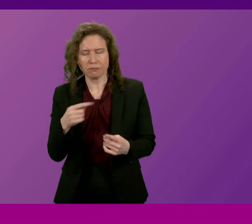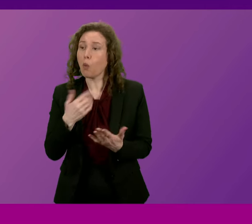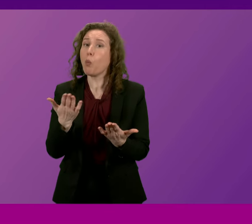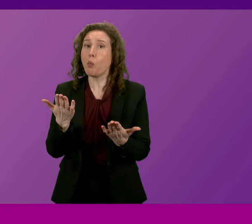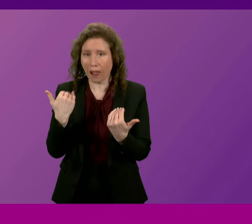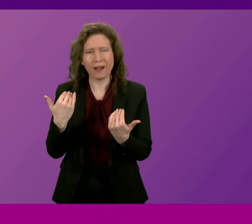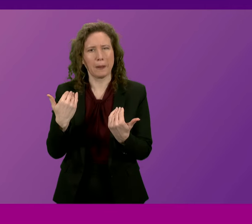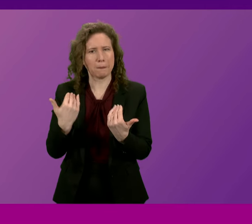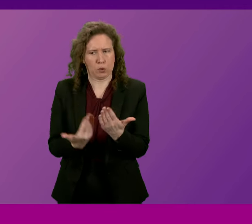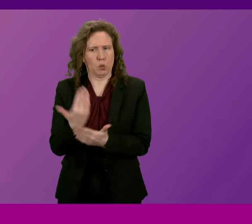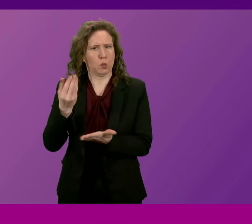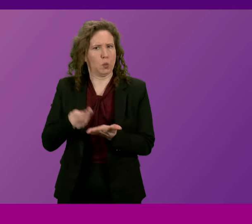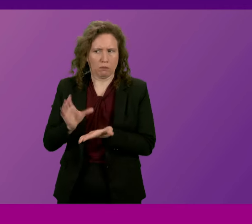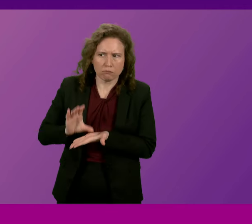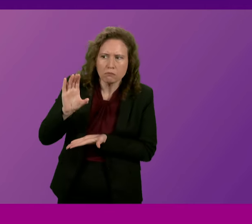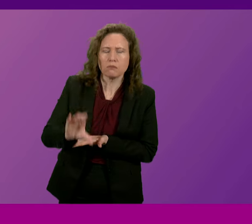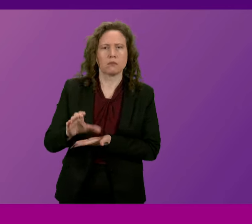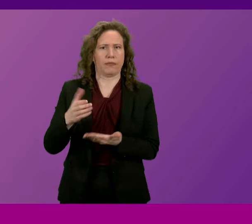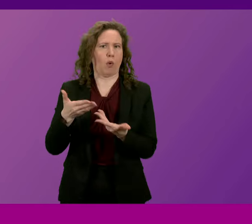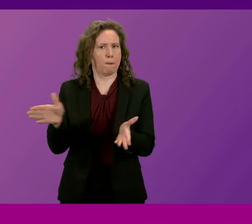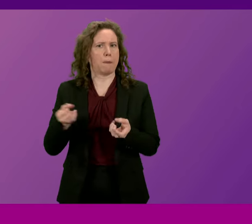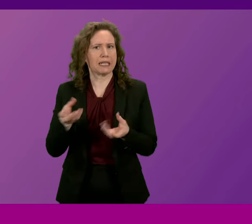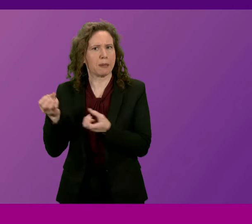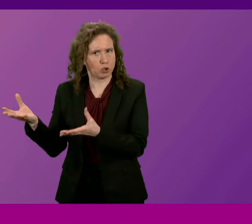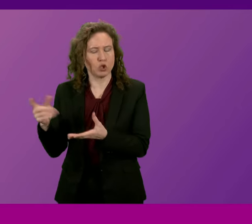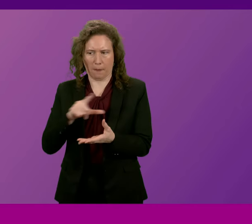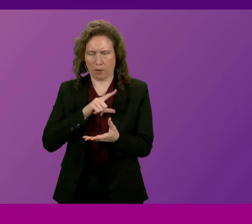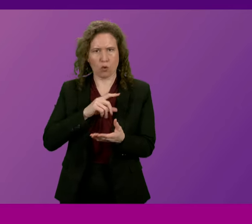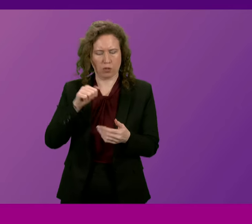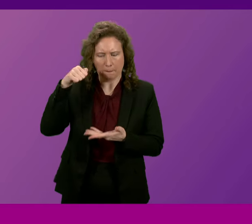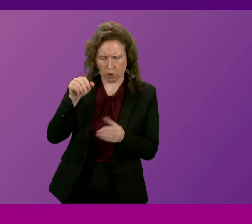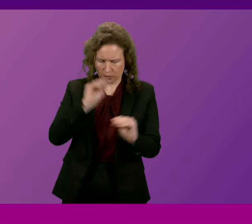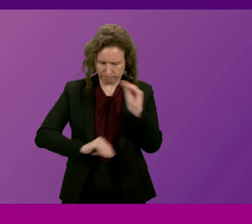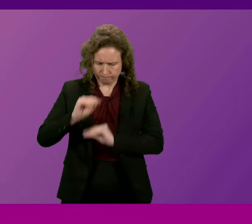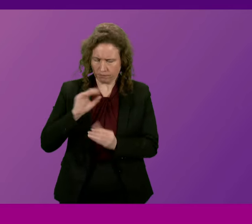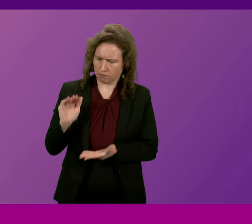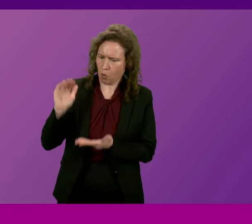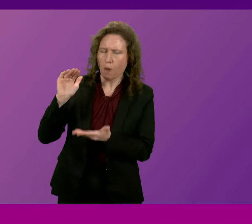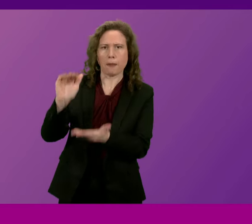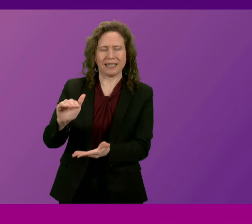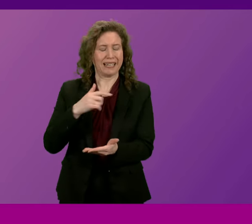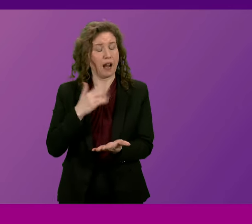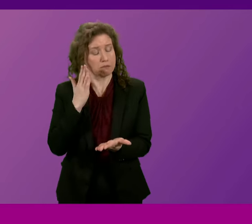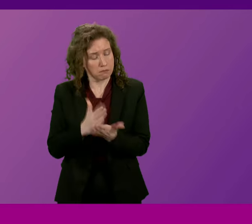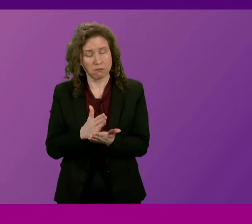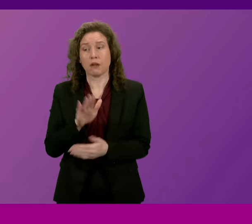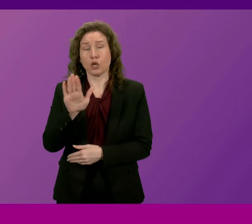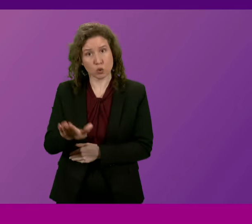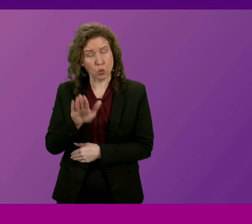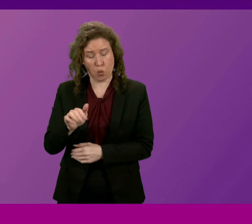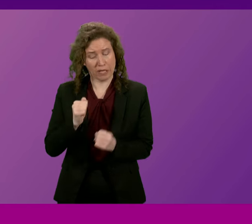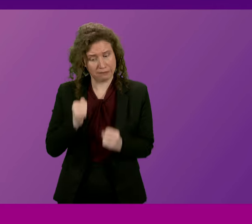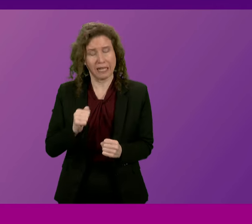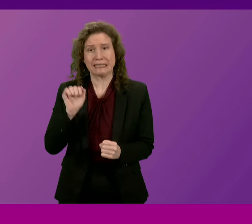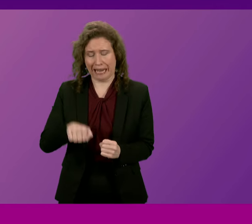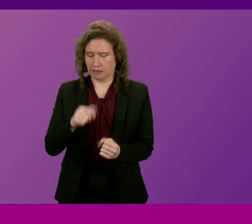the investment that has been made in public expenditure as a consequence of the Budget. And I give them the absolute assurance that